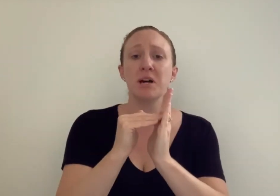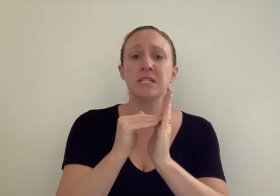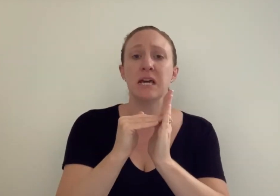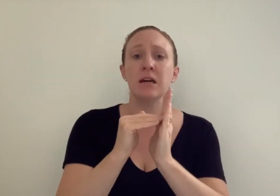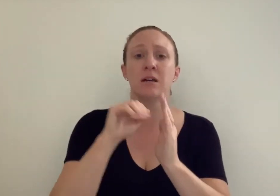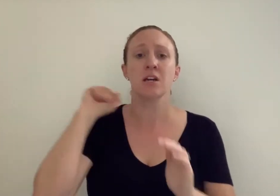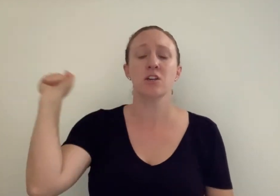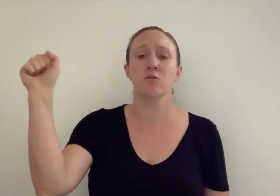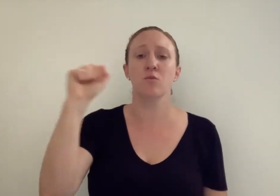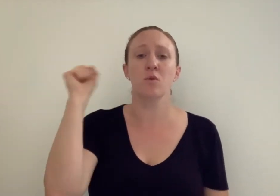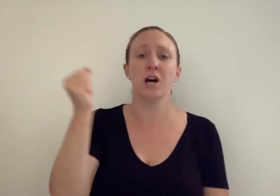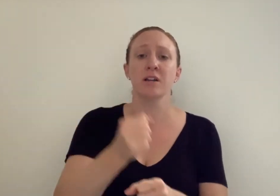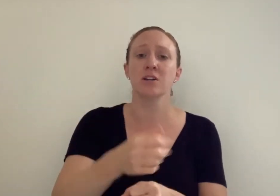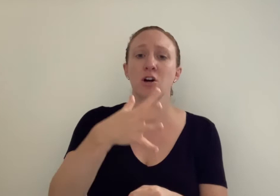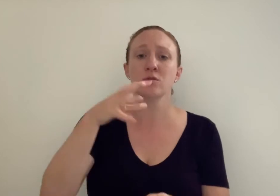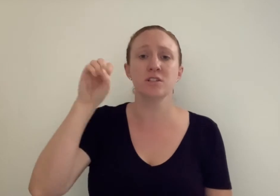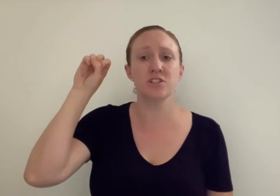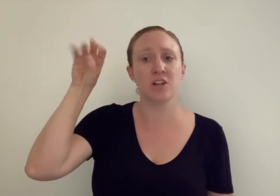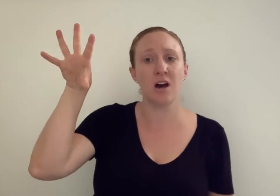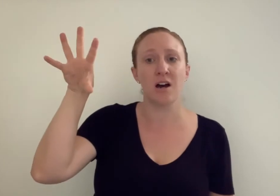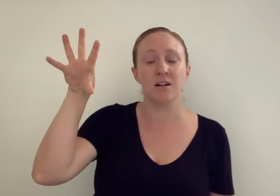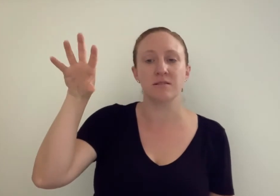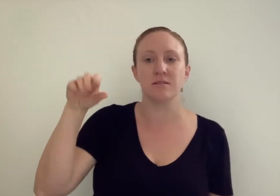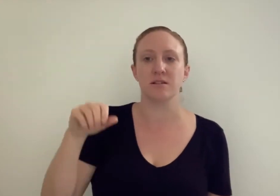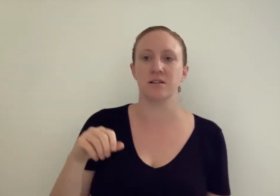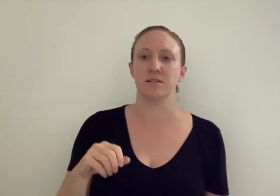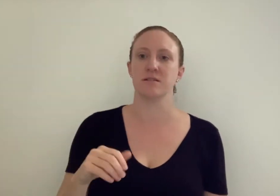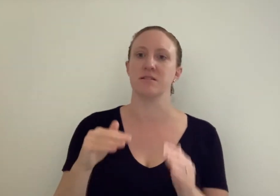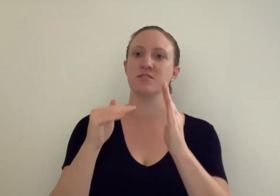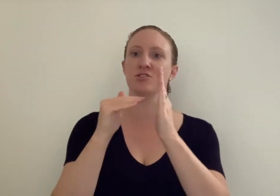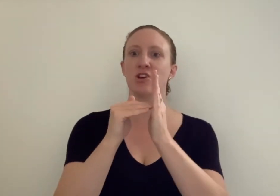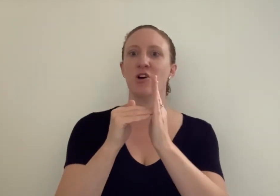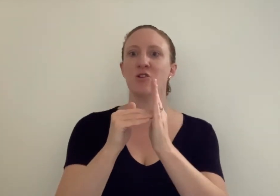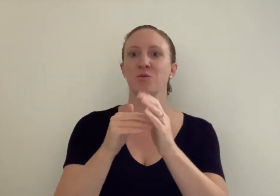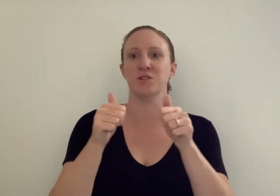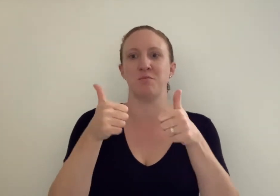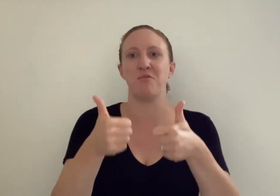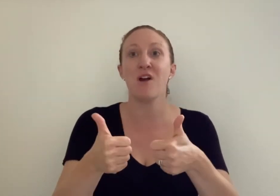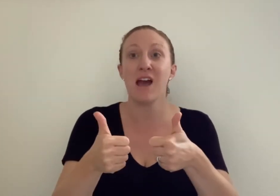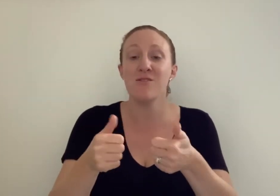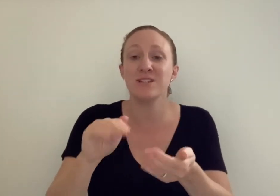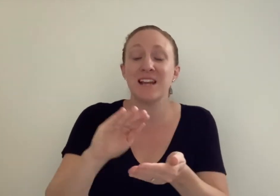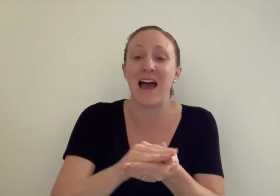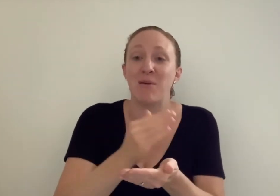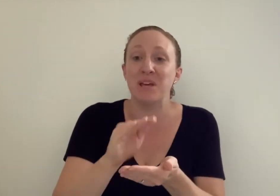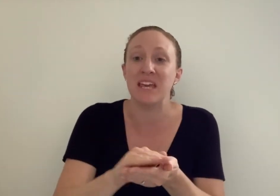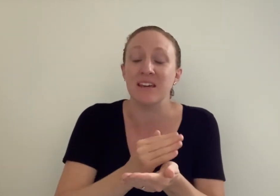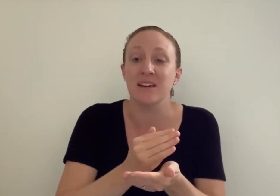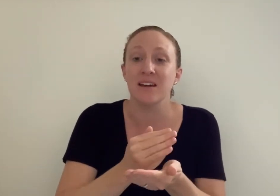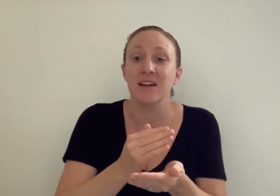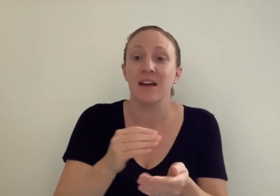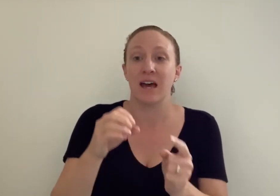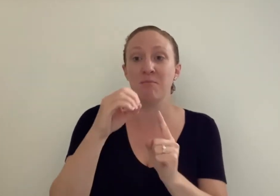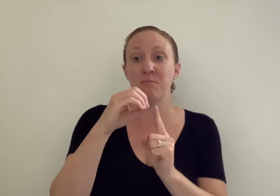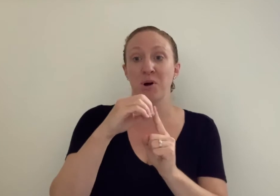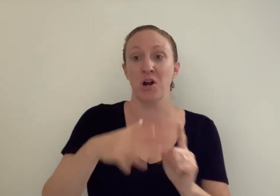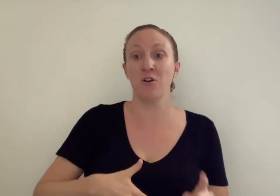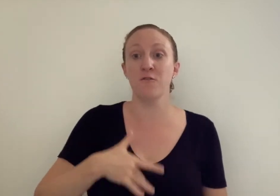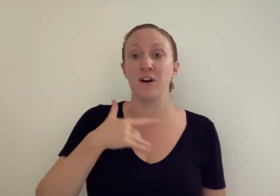my dear. You've won a golden star. Sog was proud and happy. And Pearl felt